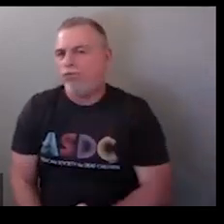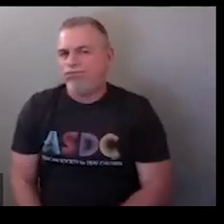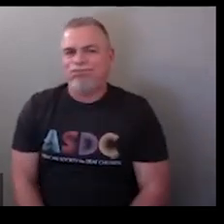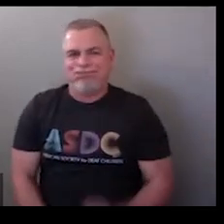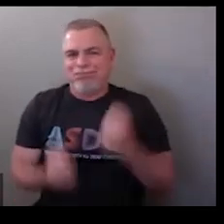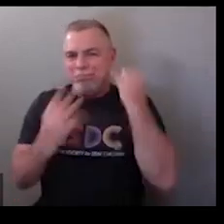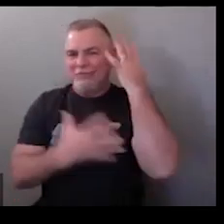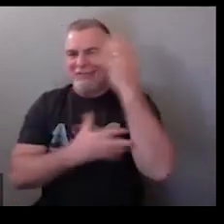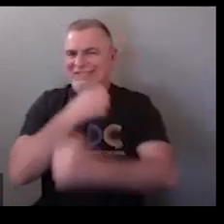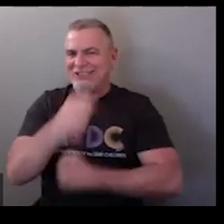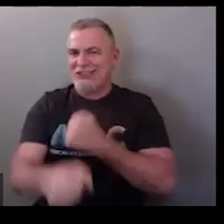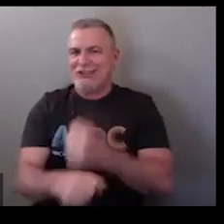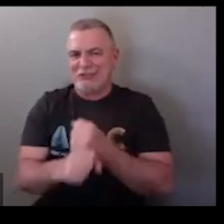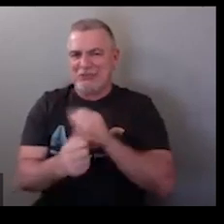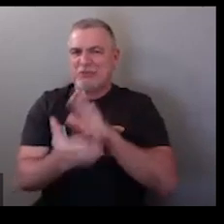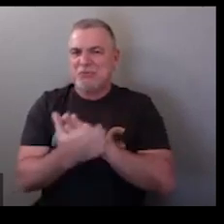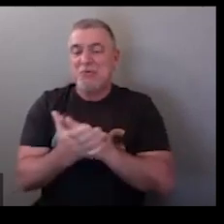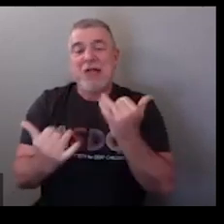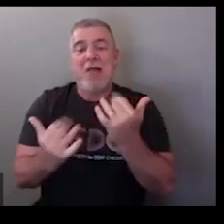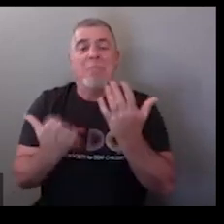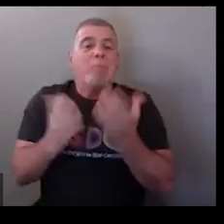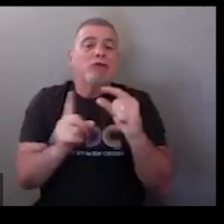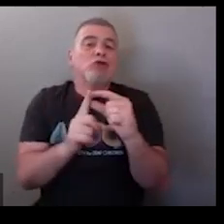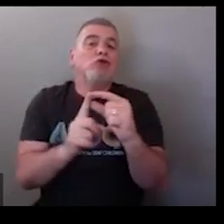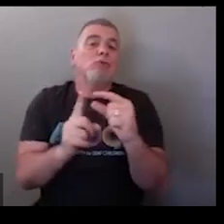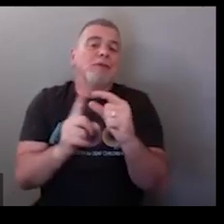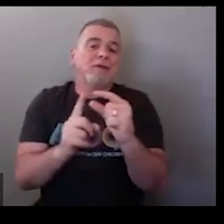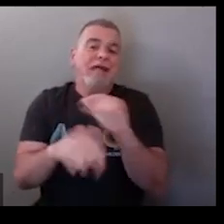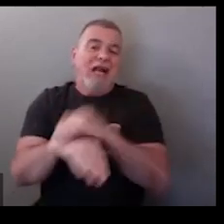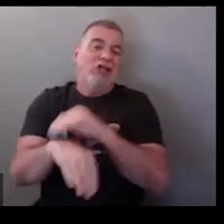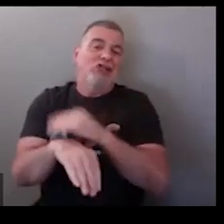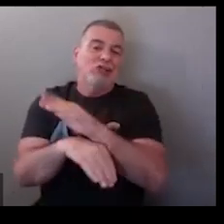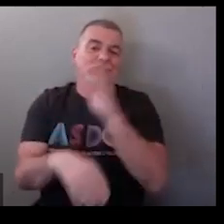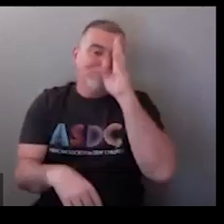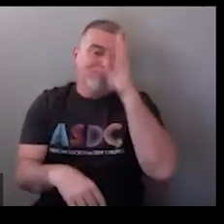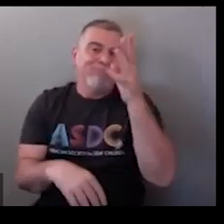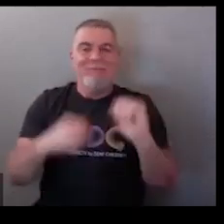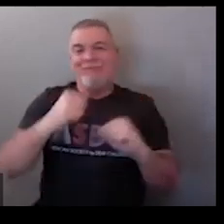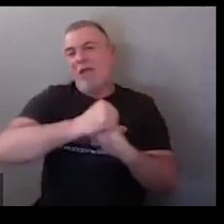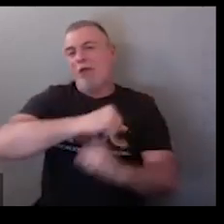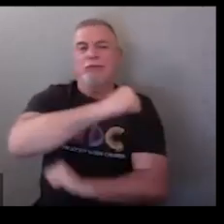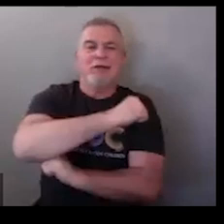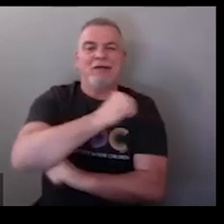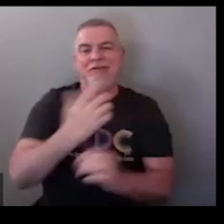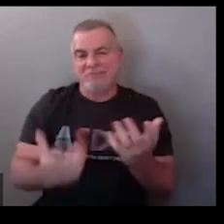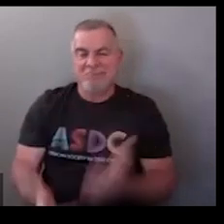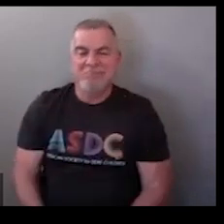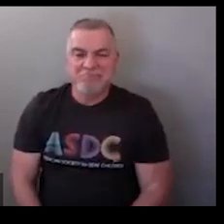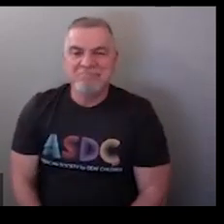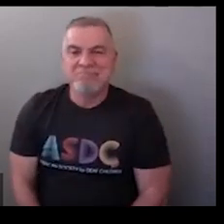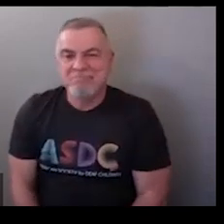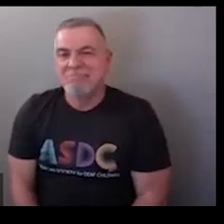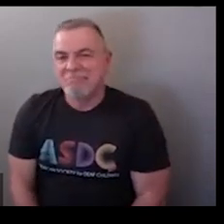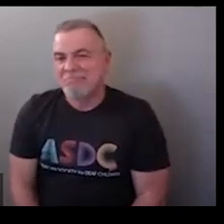long time so this is school for many years you know maybe it's a term maybe it's an English term you know if it's